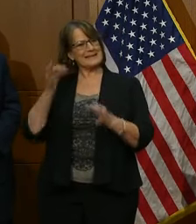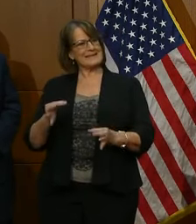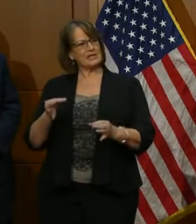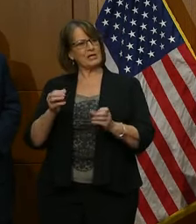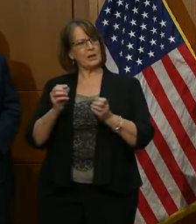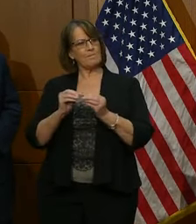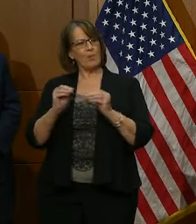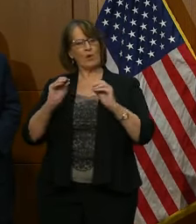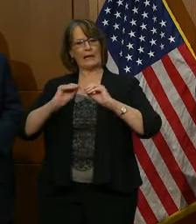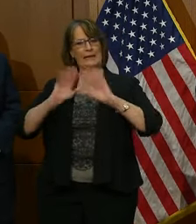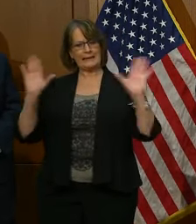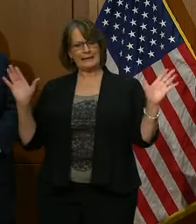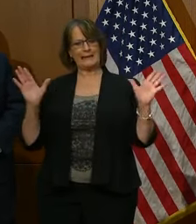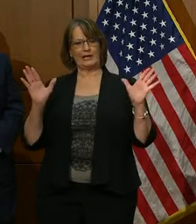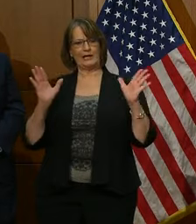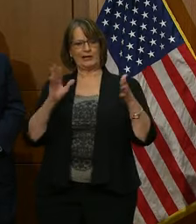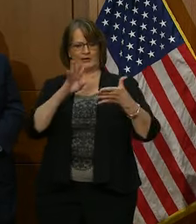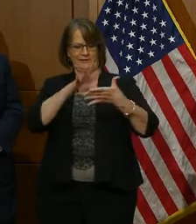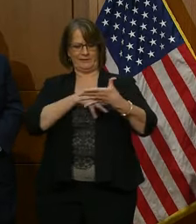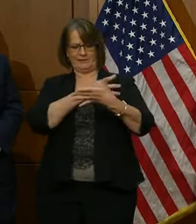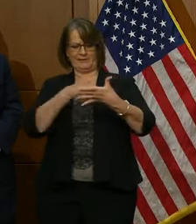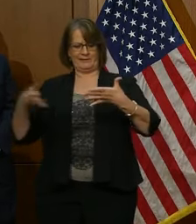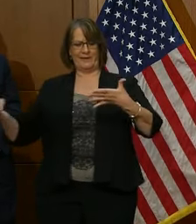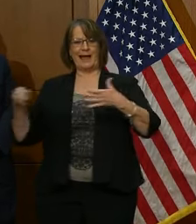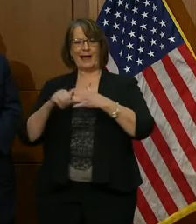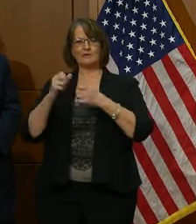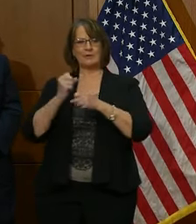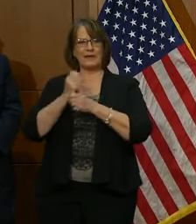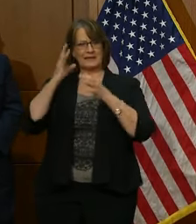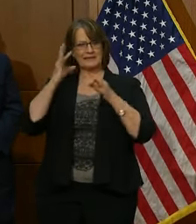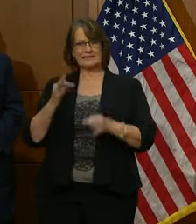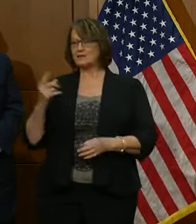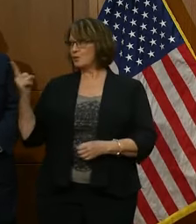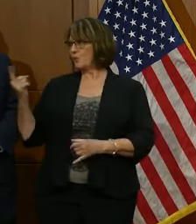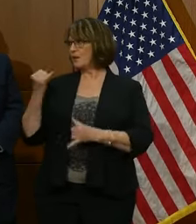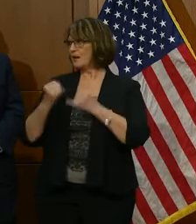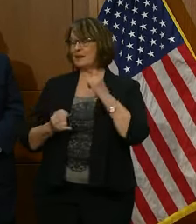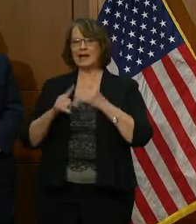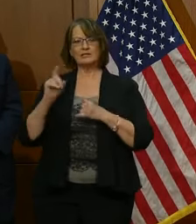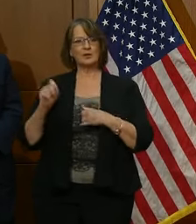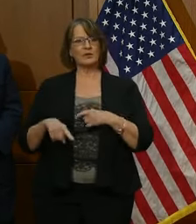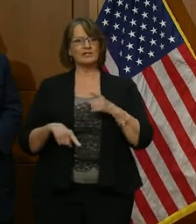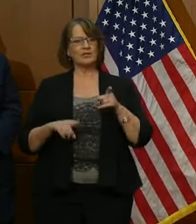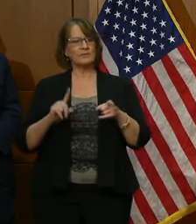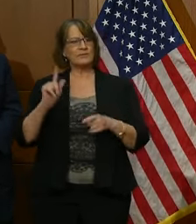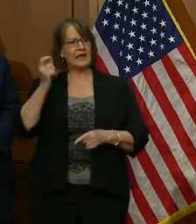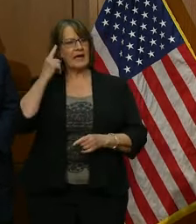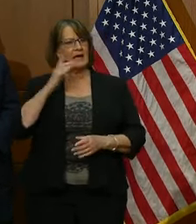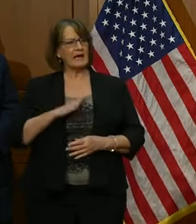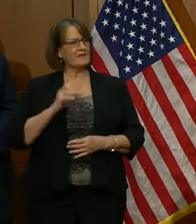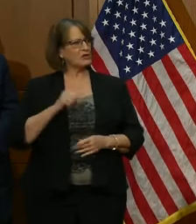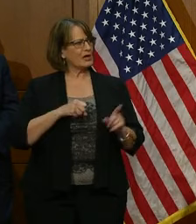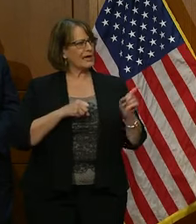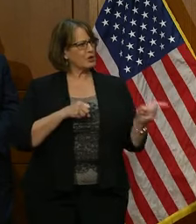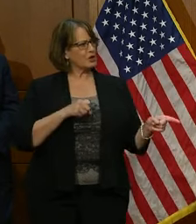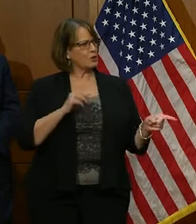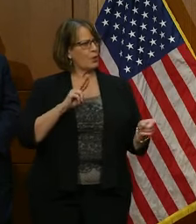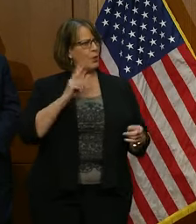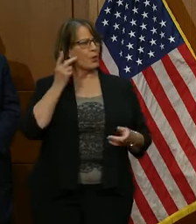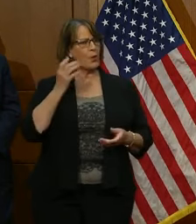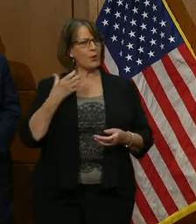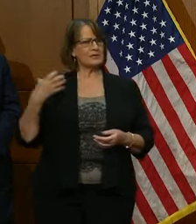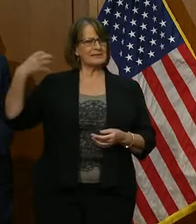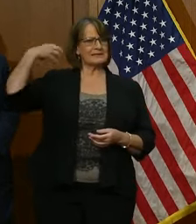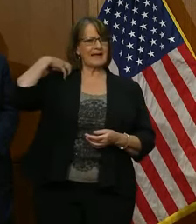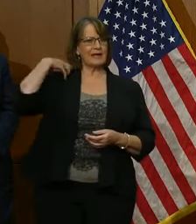clear matrix around how to do this decision-making. Thanks, Dr. Lee. Governor, can you or Secretary Hopkins